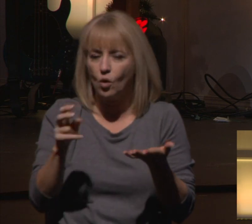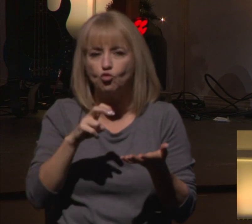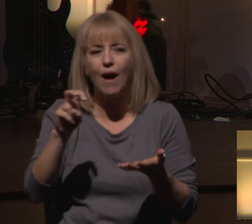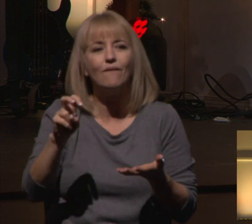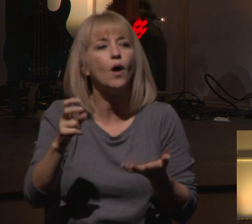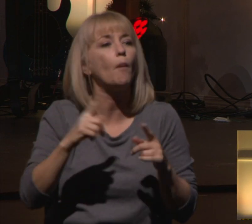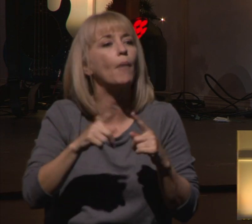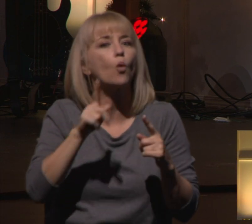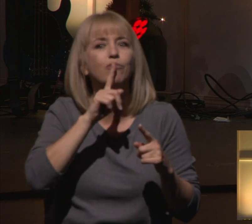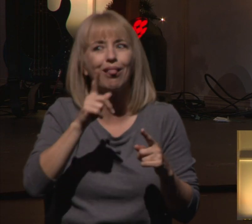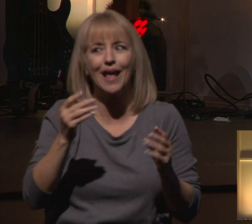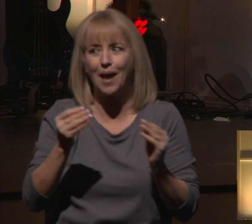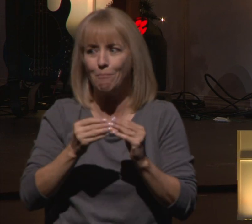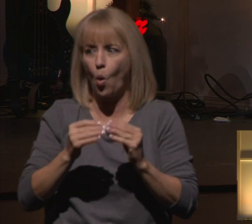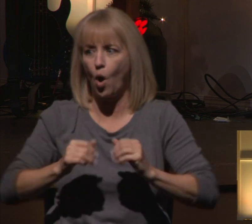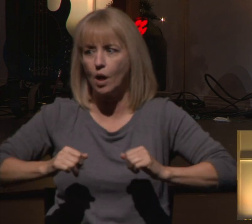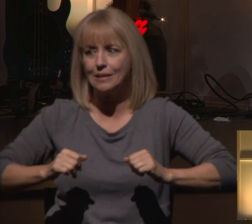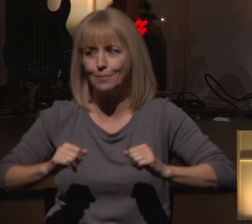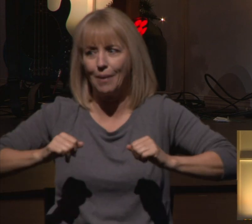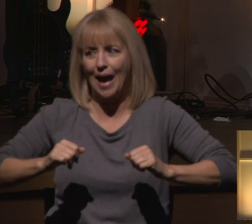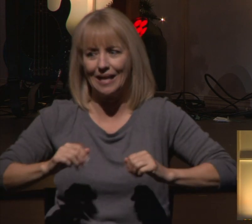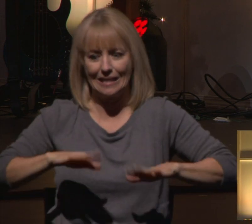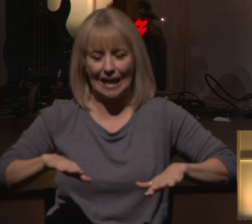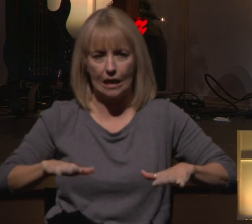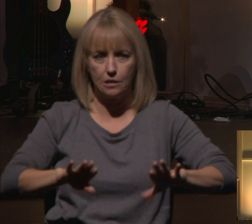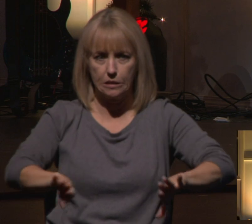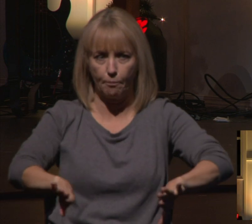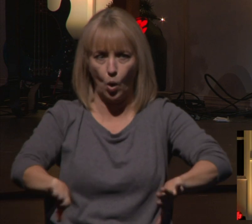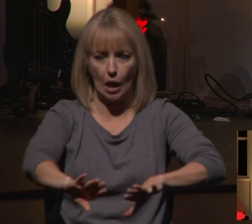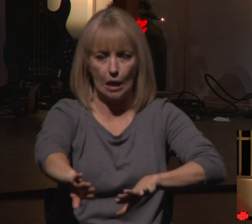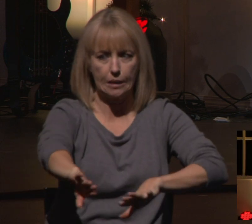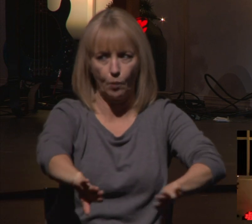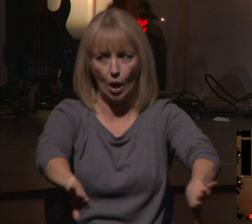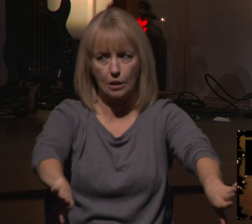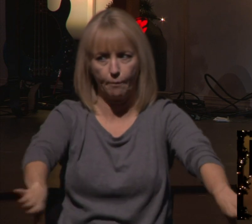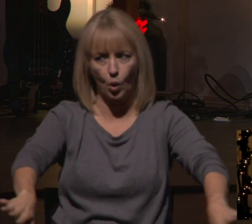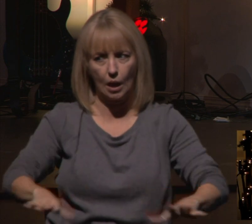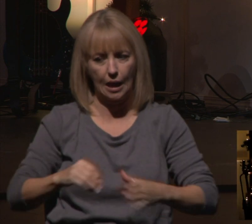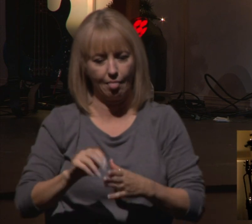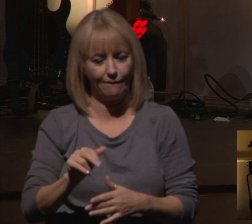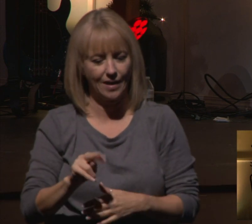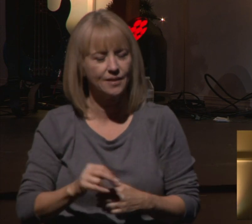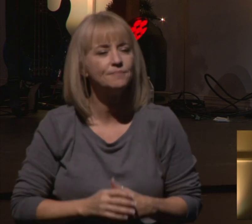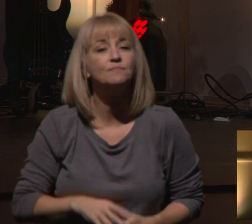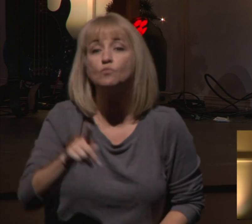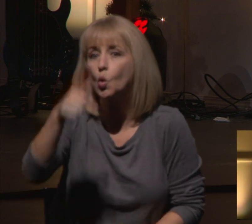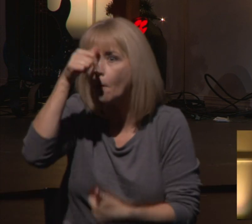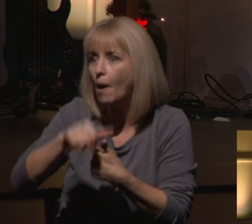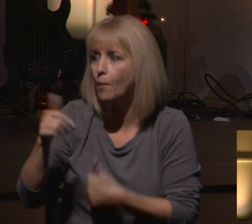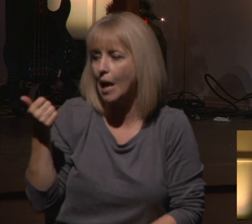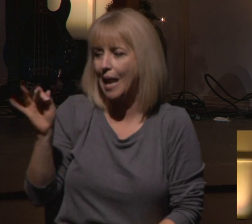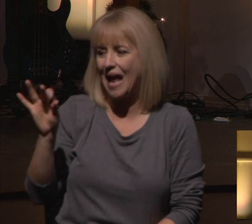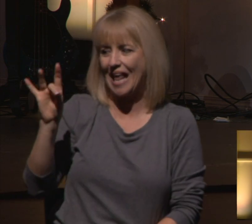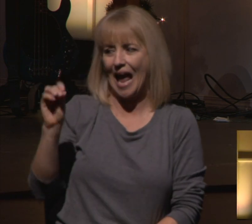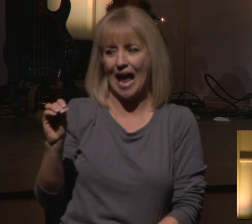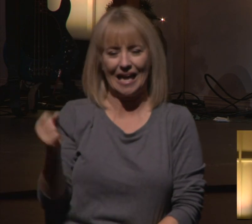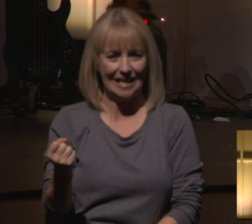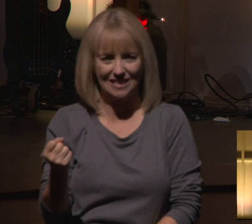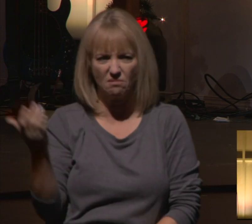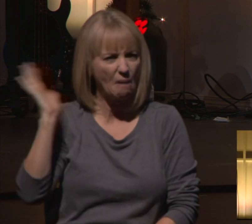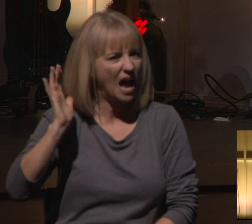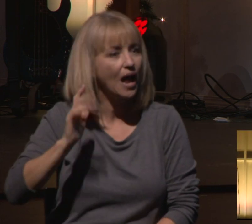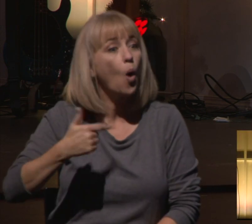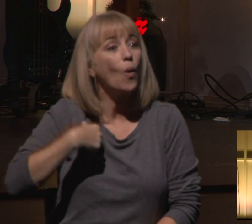have some more space between us on those long trips. But this was one of those vans you might remember. This was like the 80s. So the vans, they didn't care about safety.